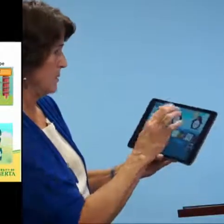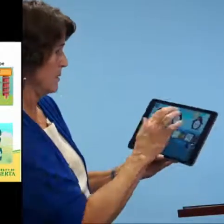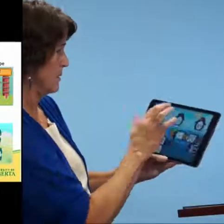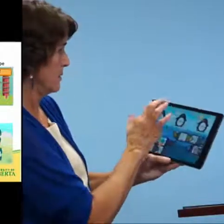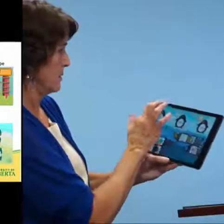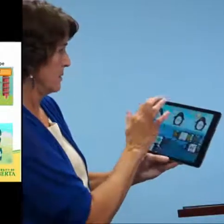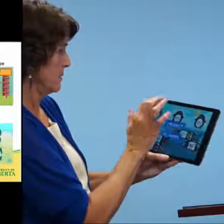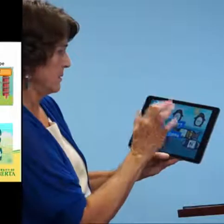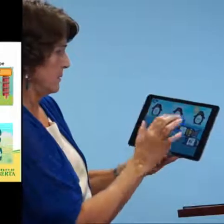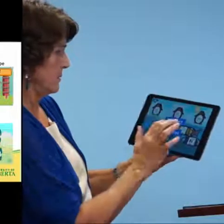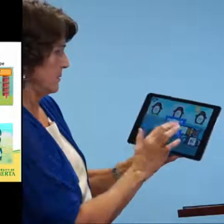learning.